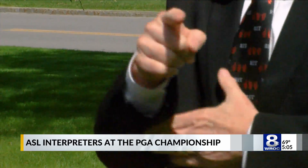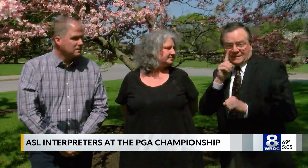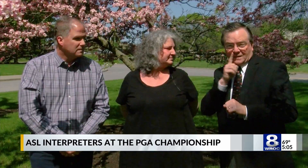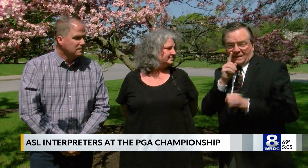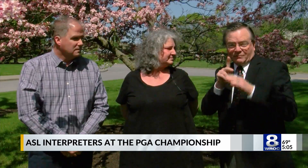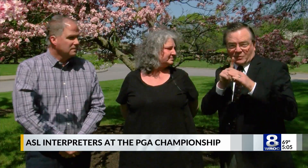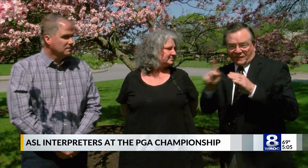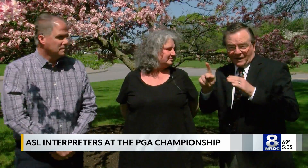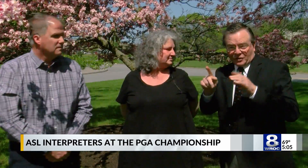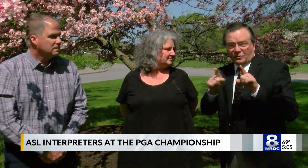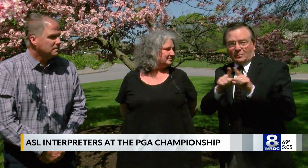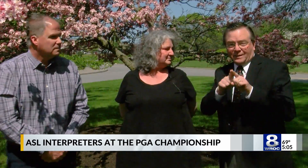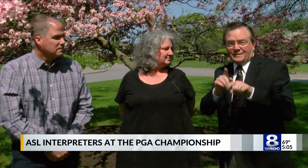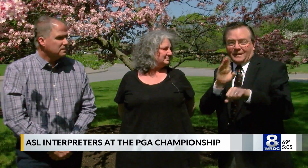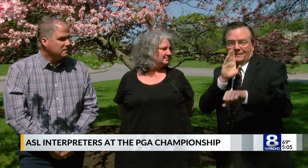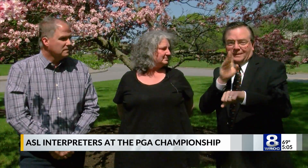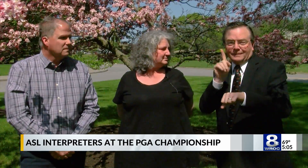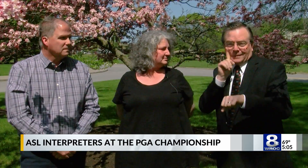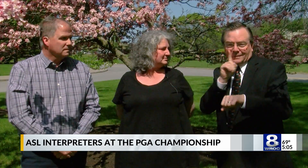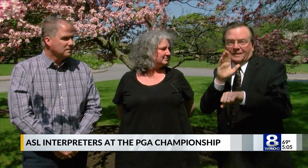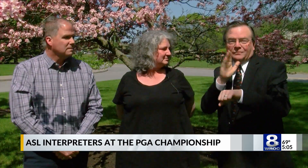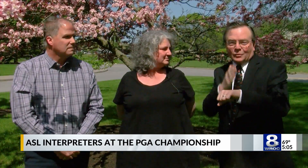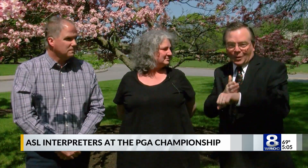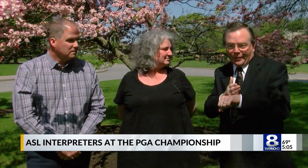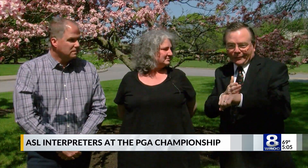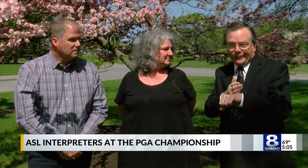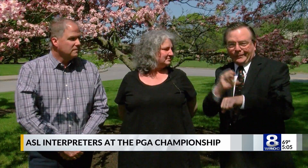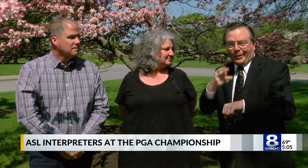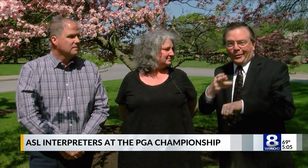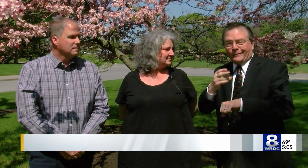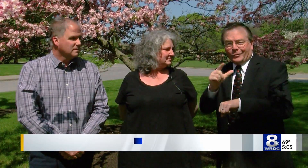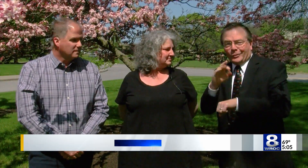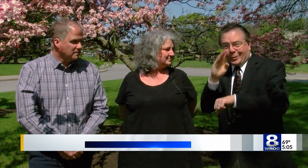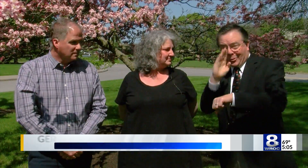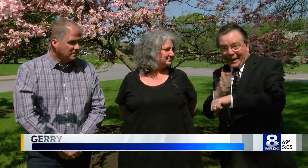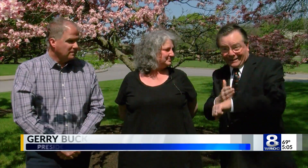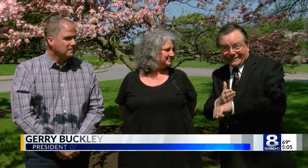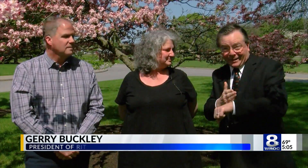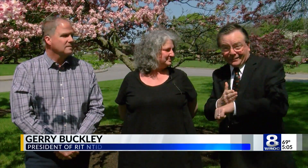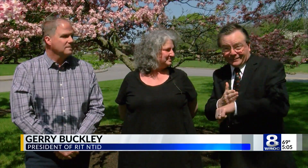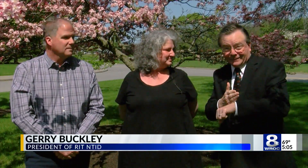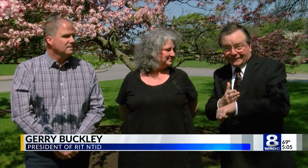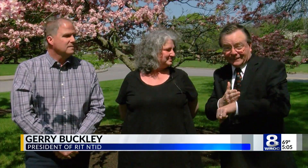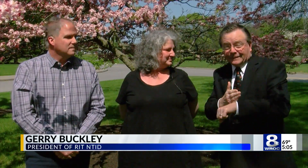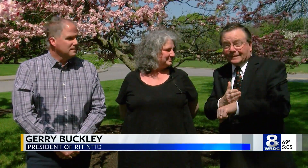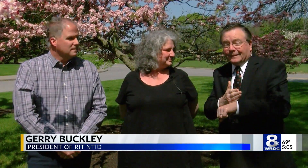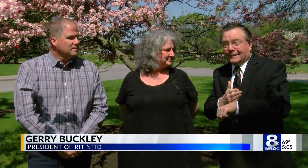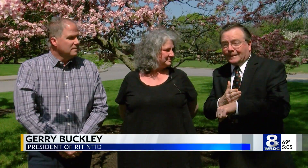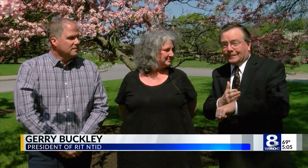myself as a deaf professional plus having a deaf daughter and a hard of hearing grandson,